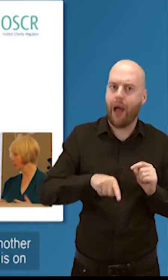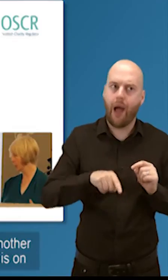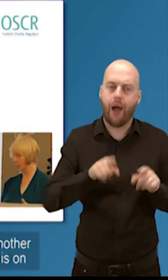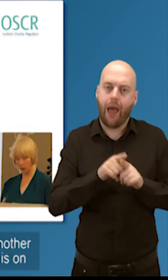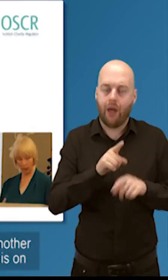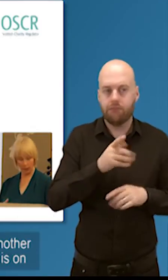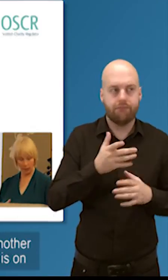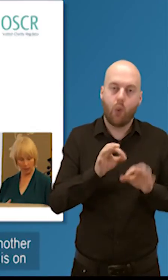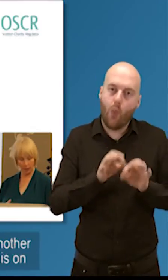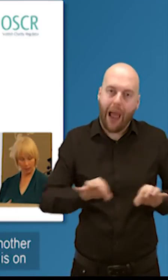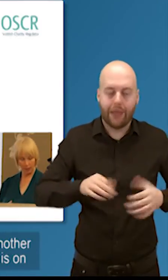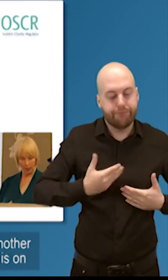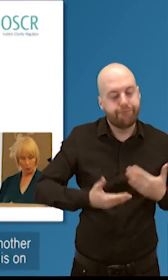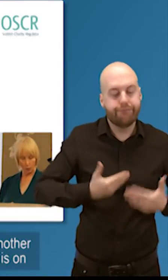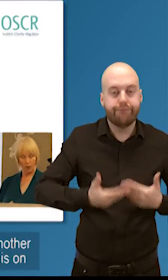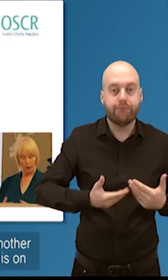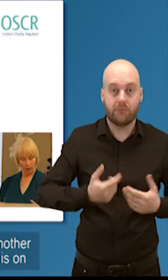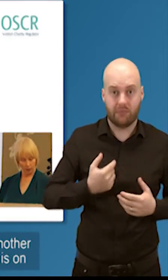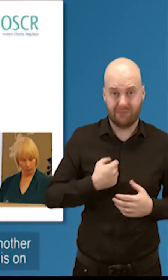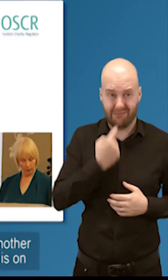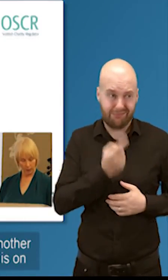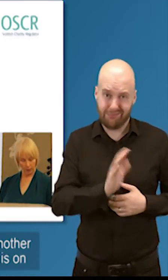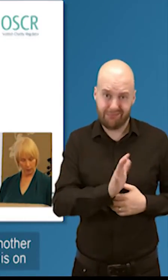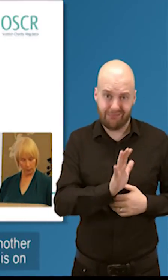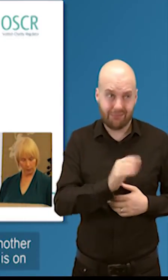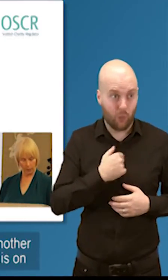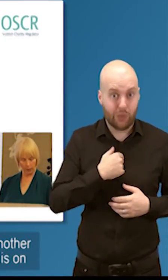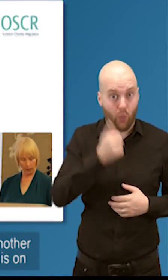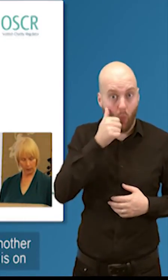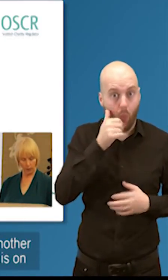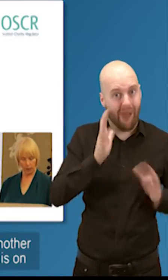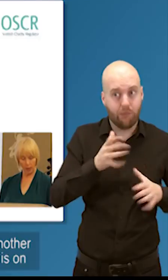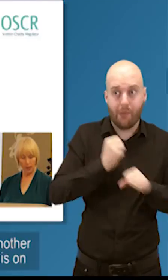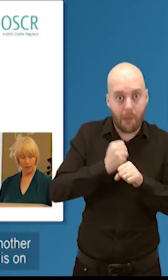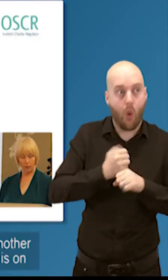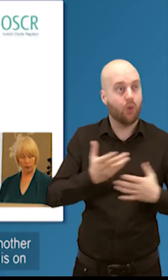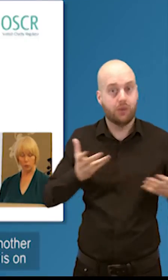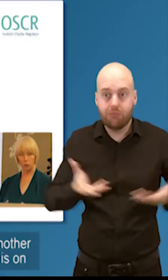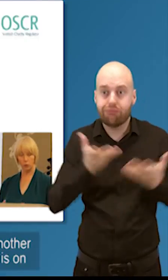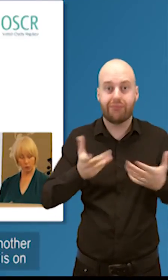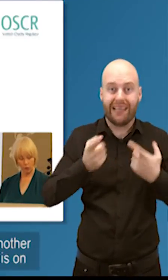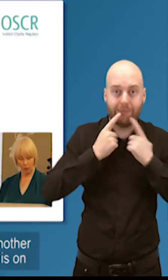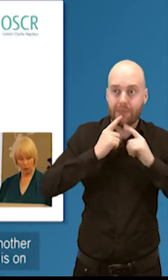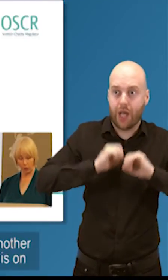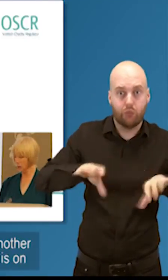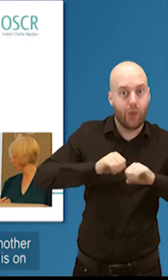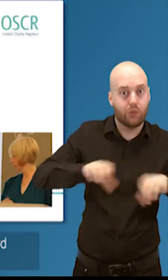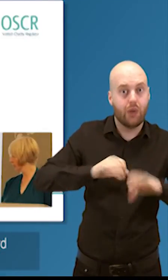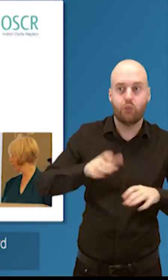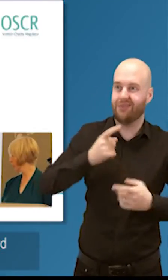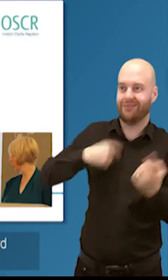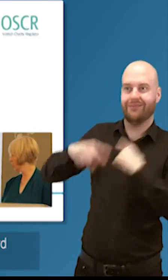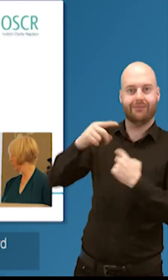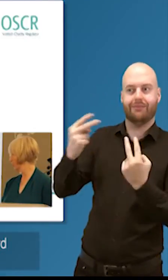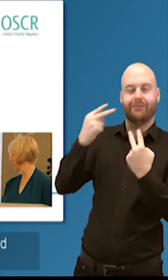understand about the bread of the charity sector so that is another big big area for us and in fact our new digital strategy is